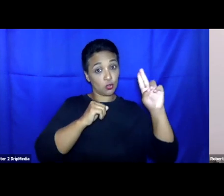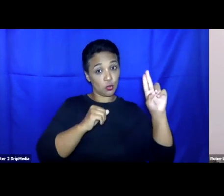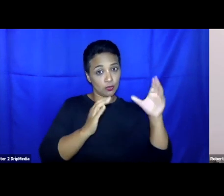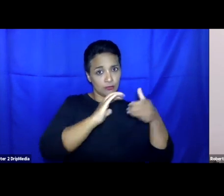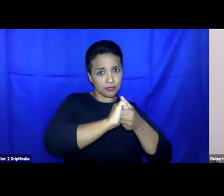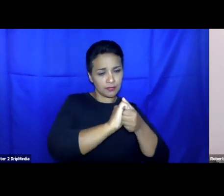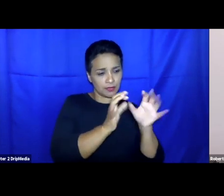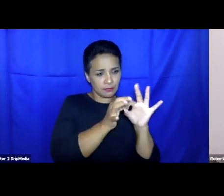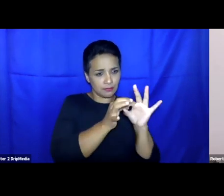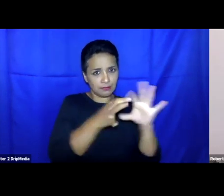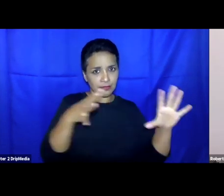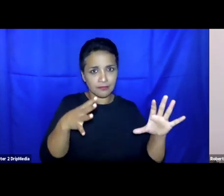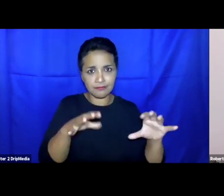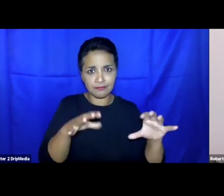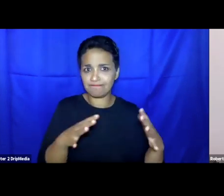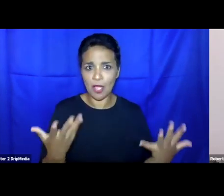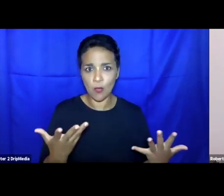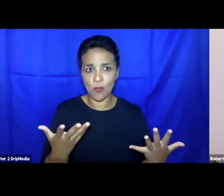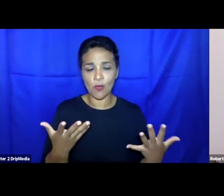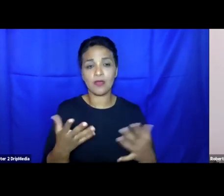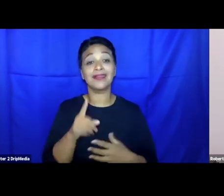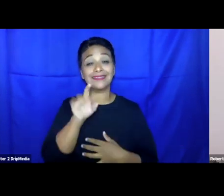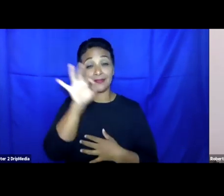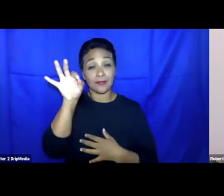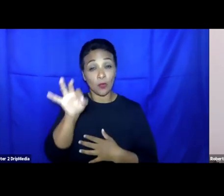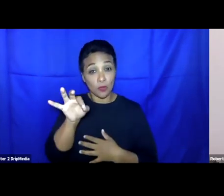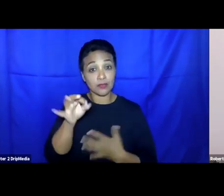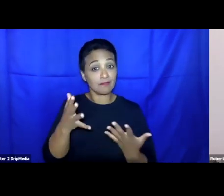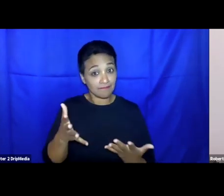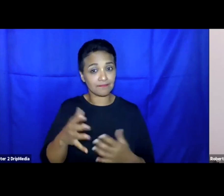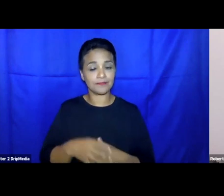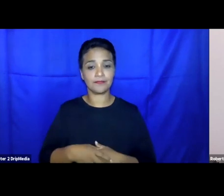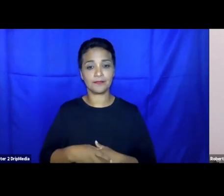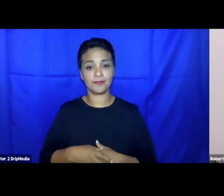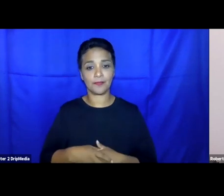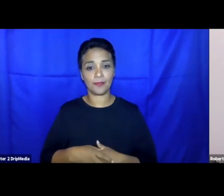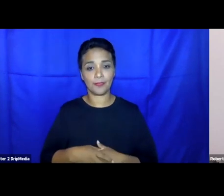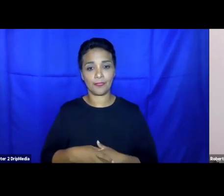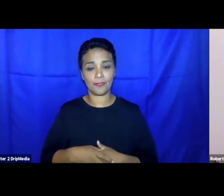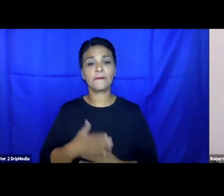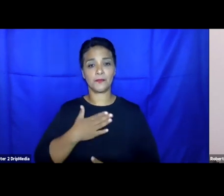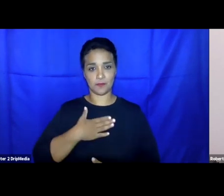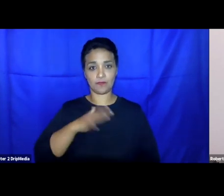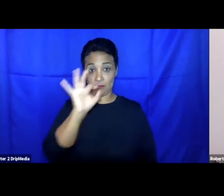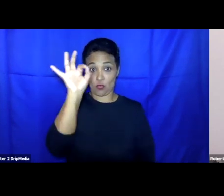question specifically is how, my question is how we as a civil society organization,